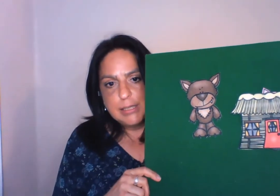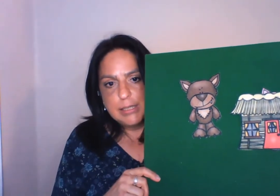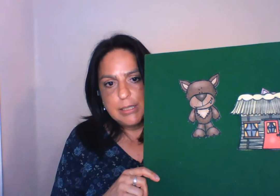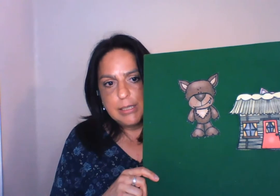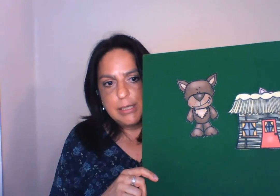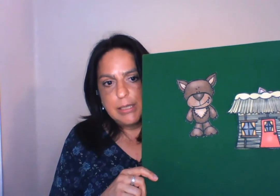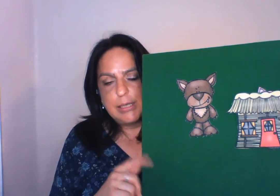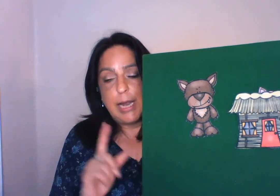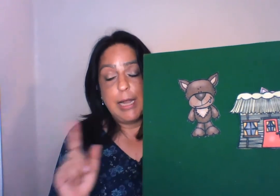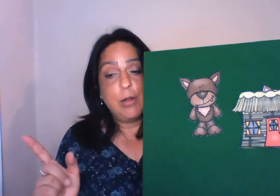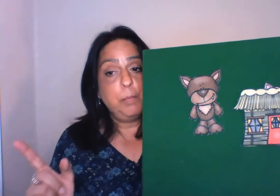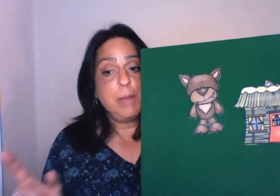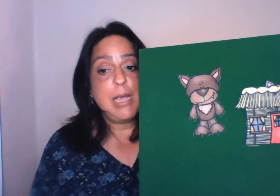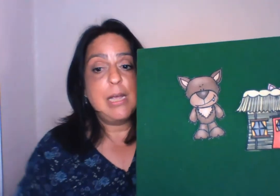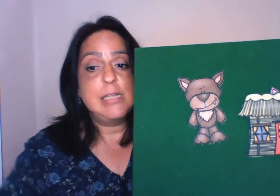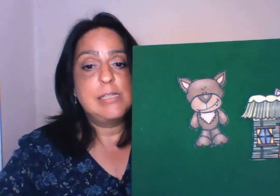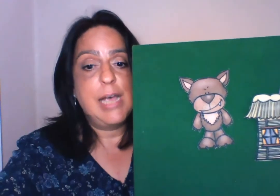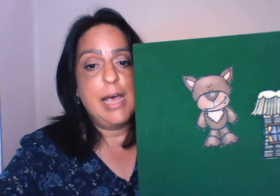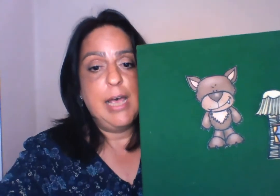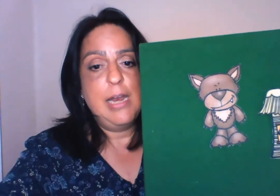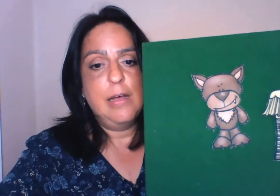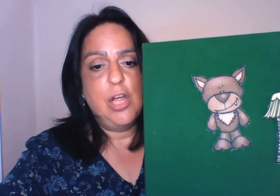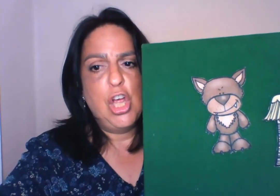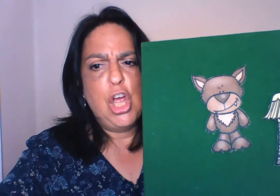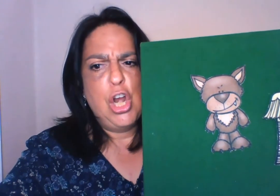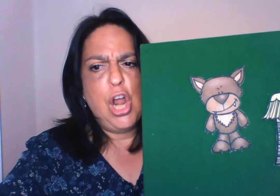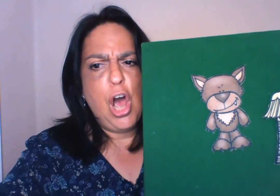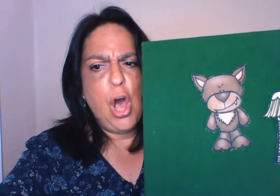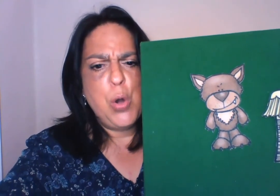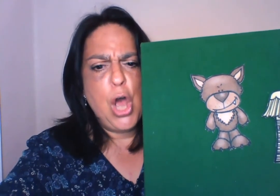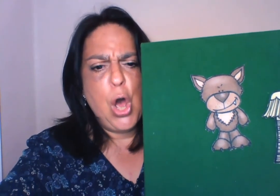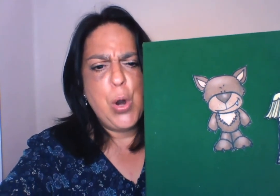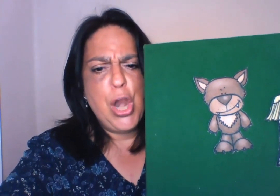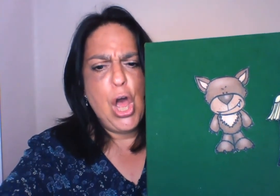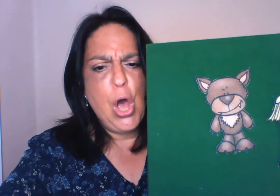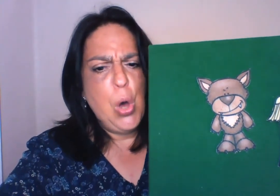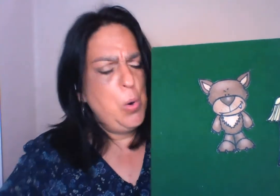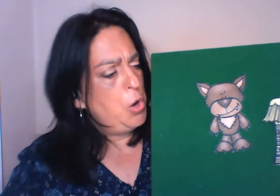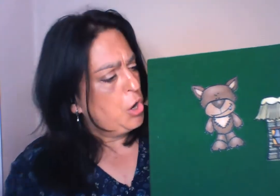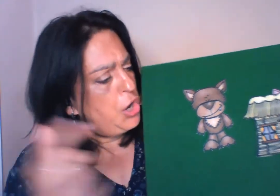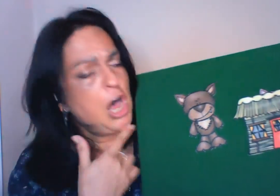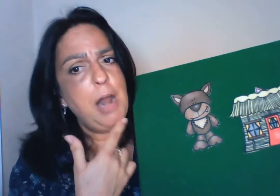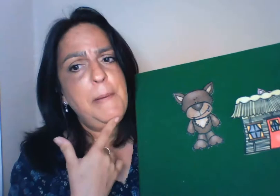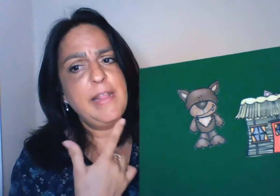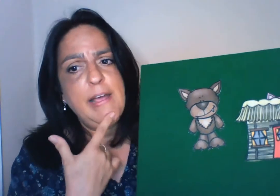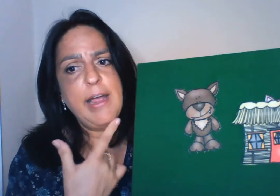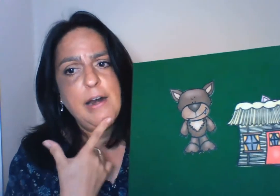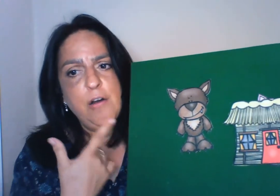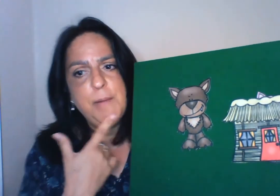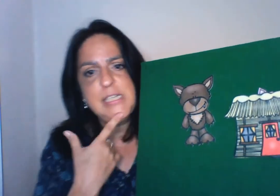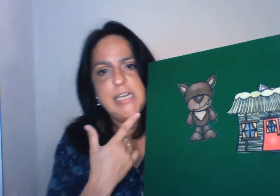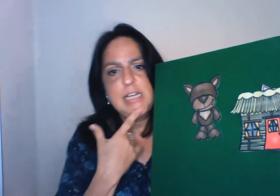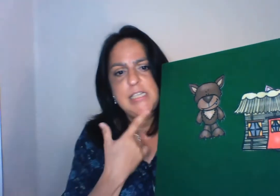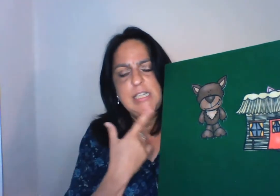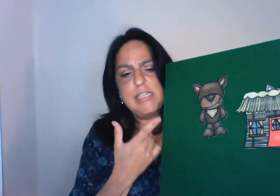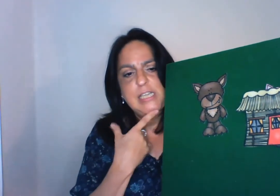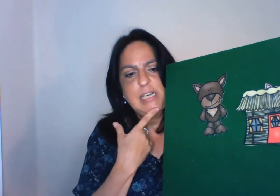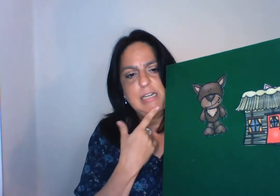But the little piggy said, No, no, no, not by the hair of my chinny chin chin.